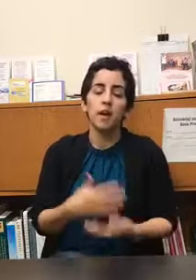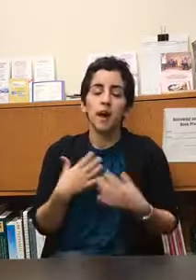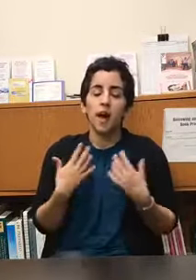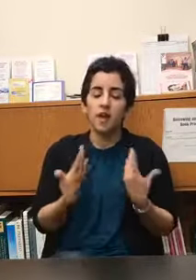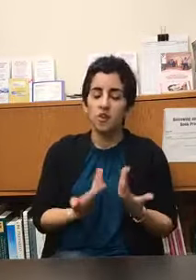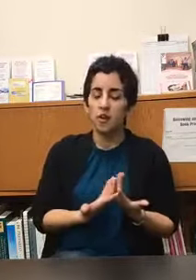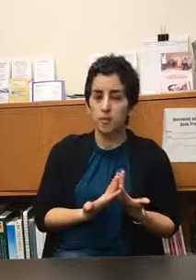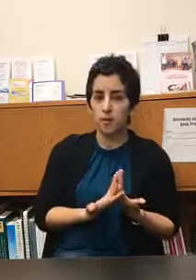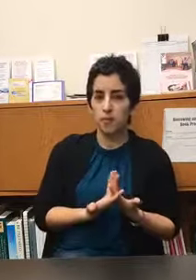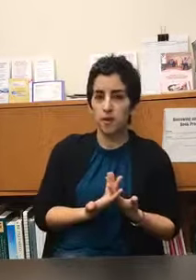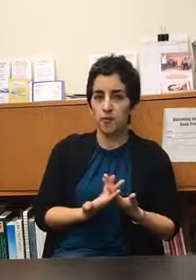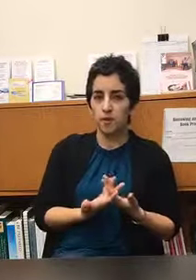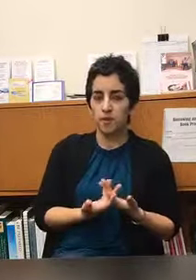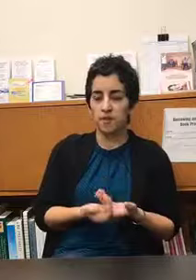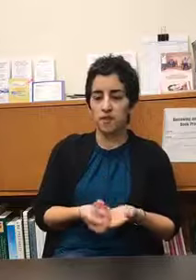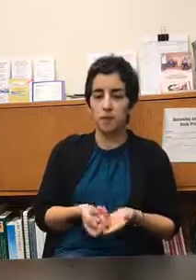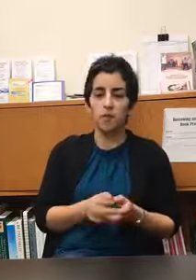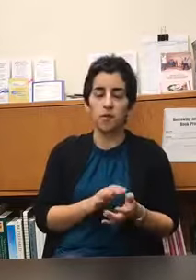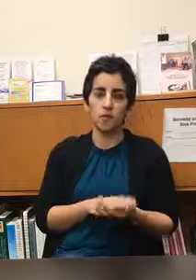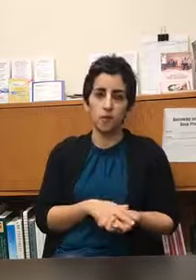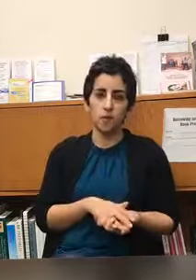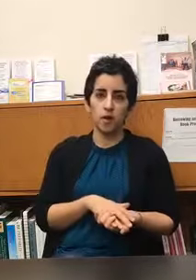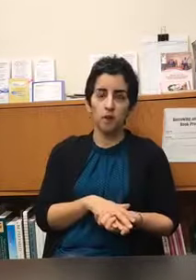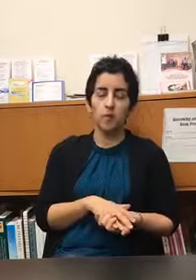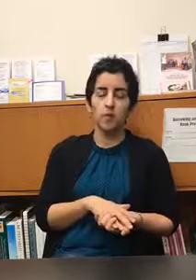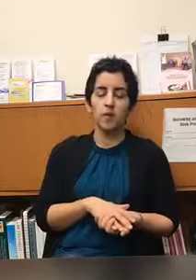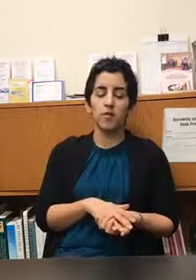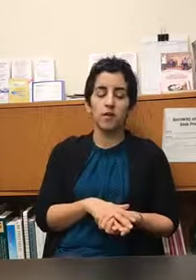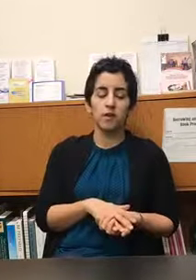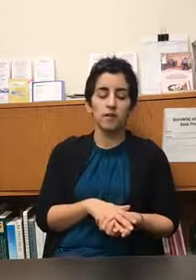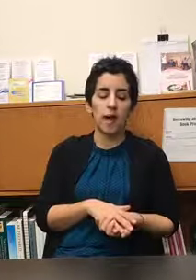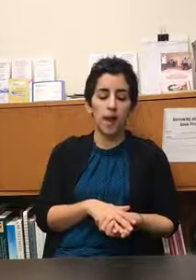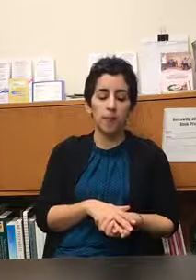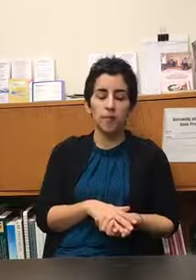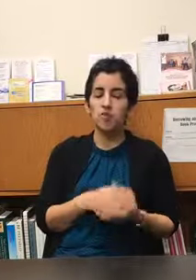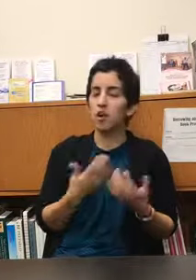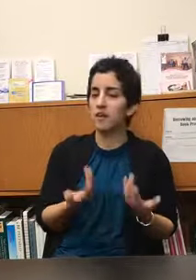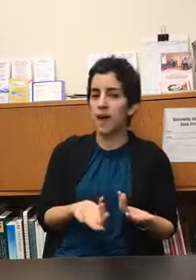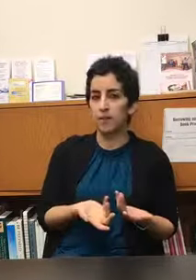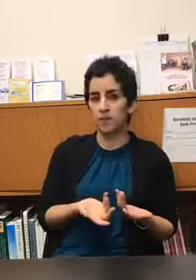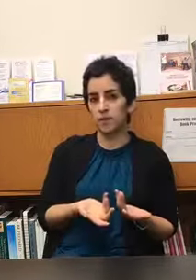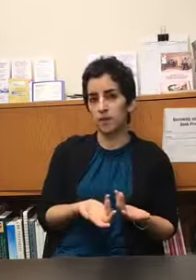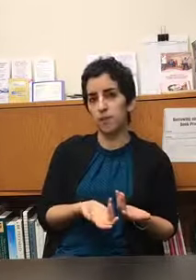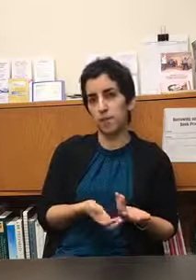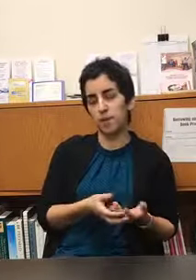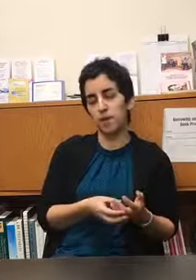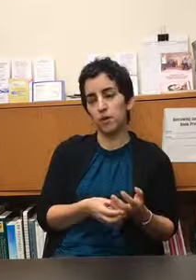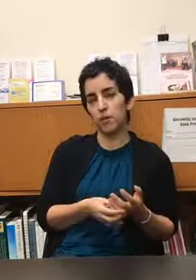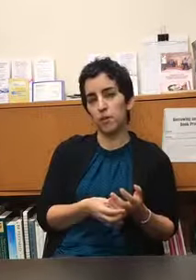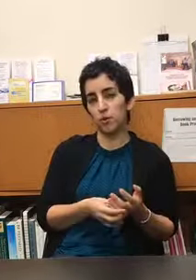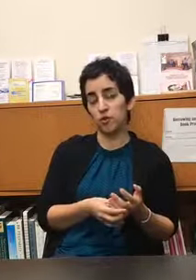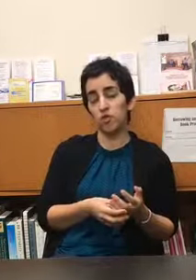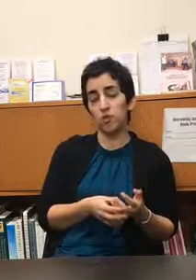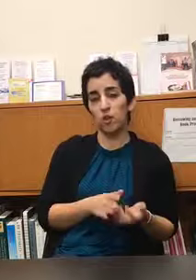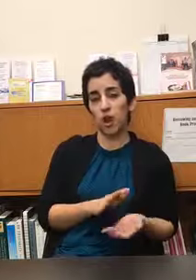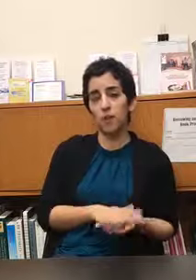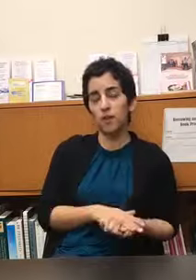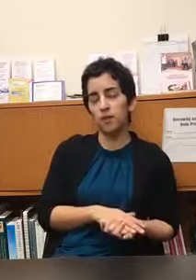I talk about mindfulness if people aren't familiar with mindfulness um Jon Kabat-Zinn might be a good person to look up he's